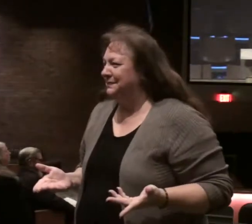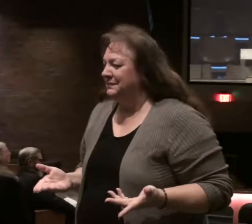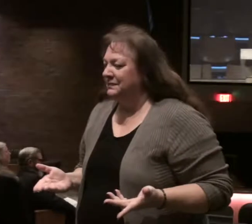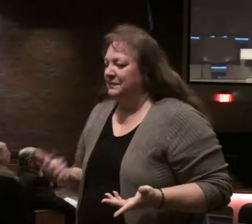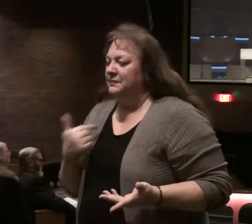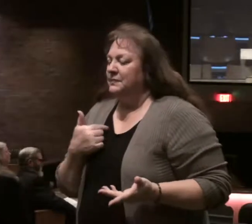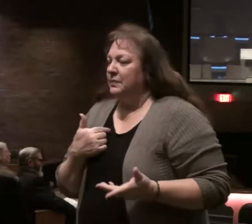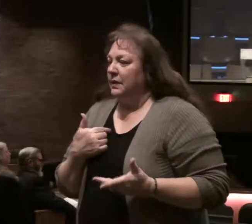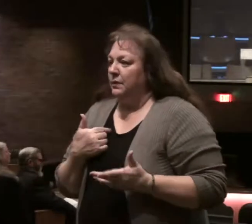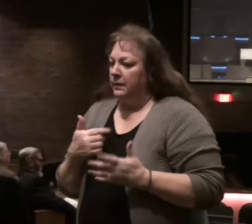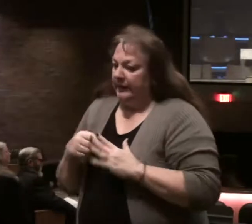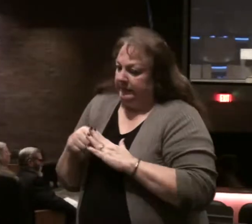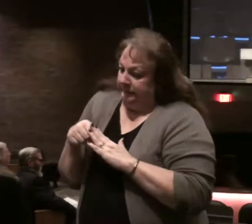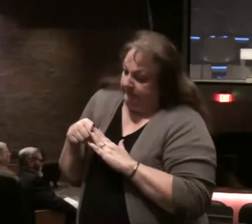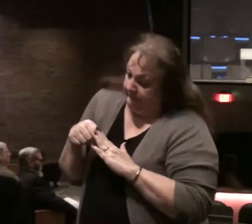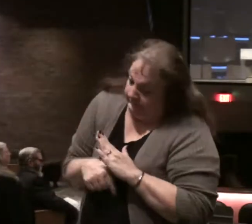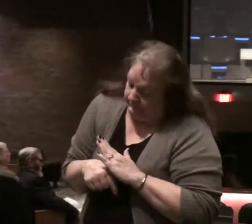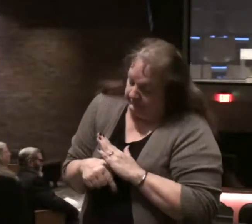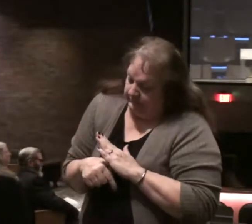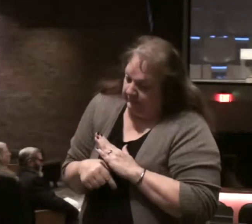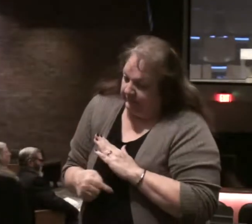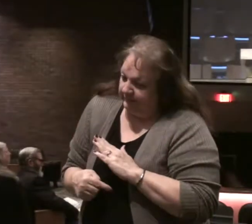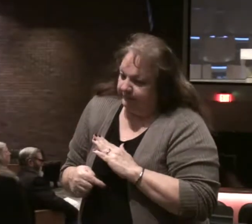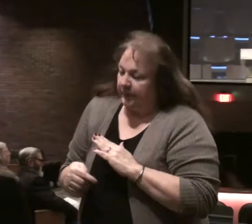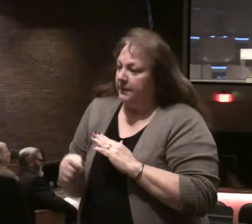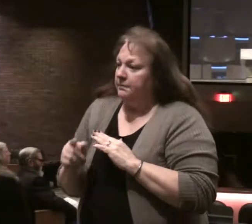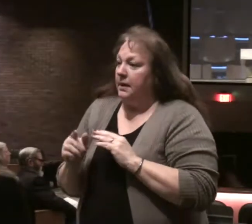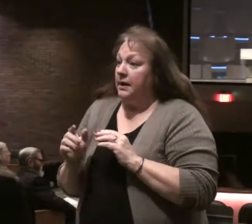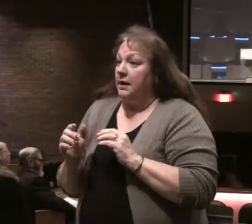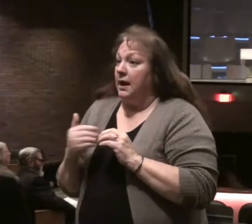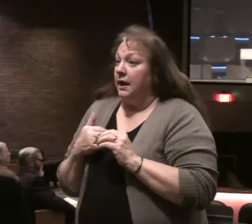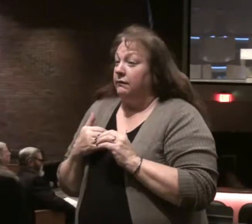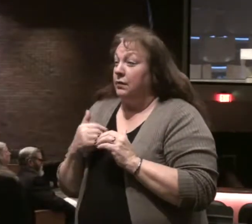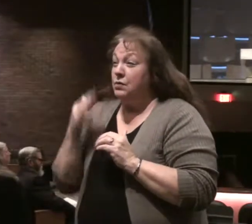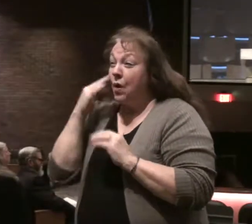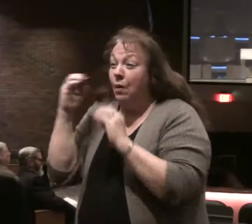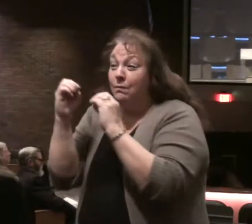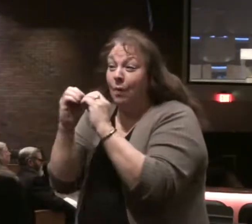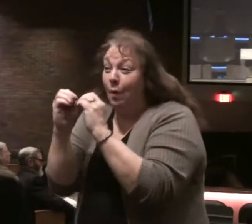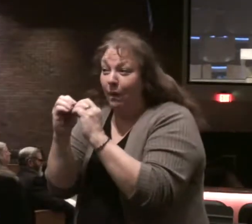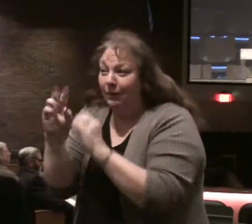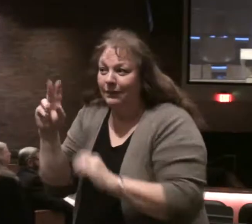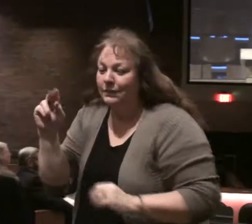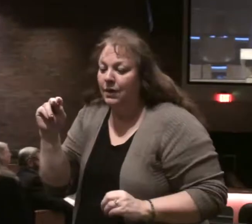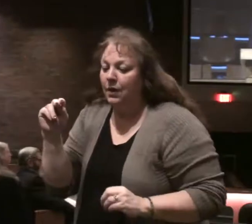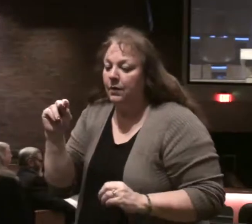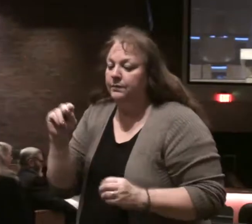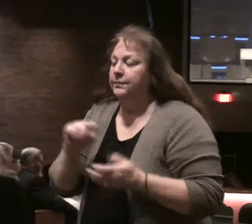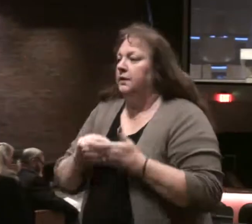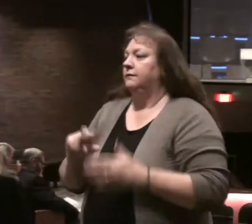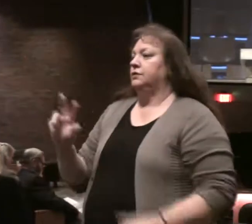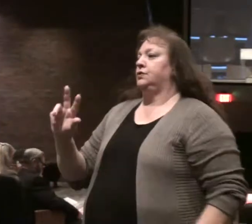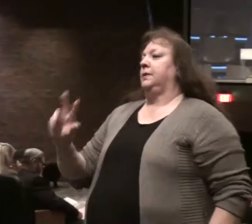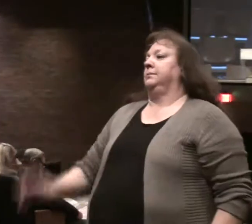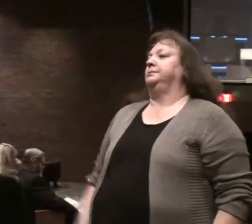We grow in the word of God, we don't grow beyond it. He took an illustration in verse three.